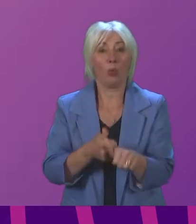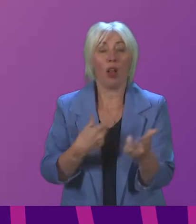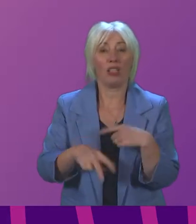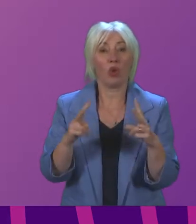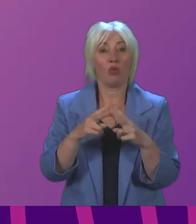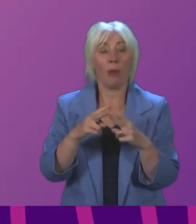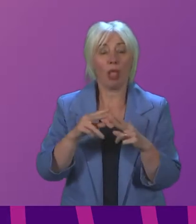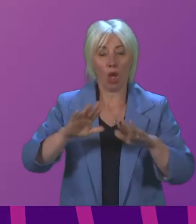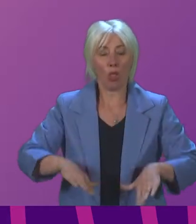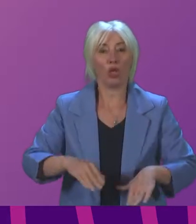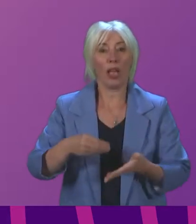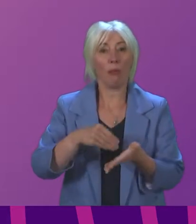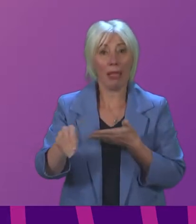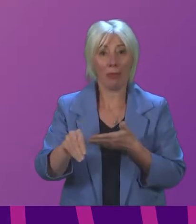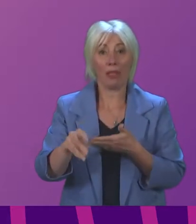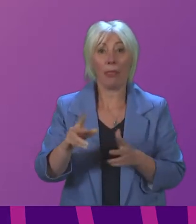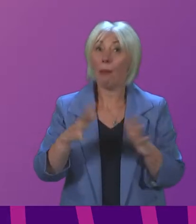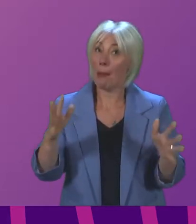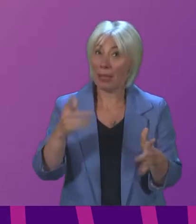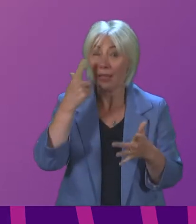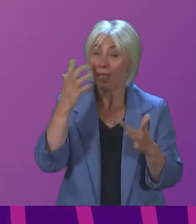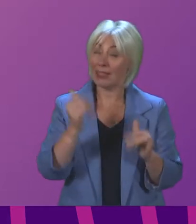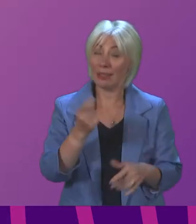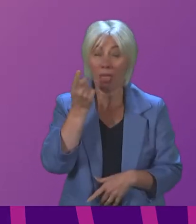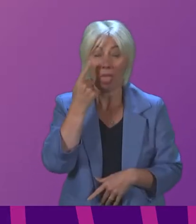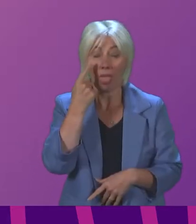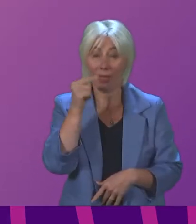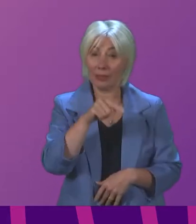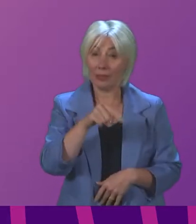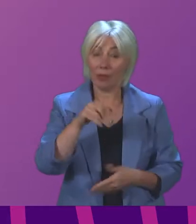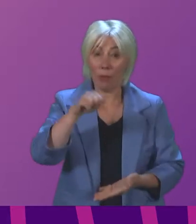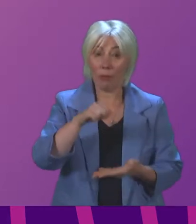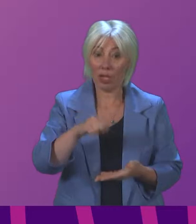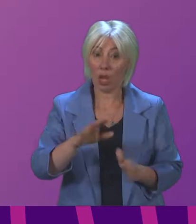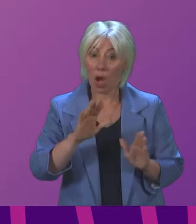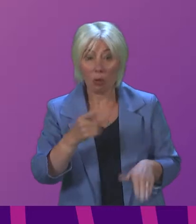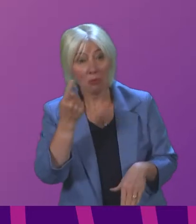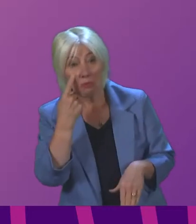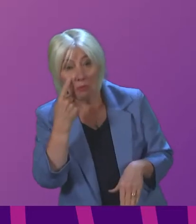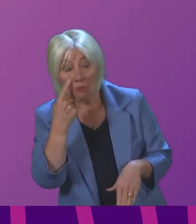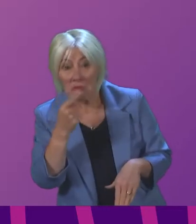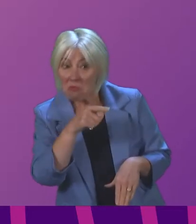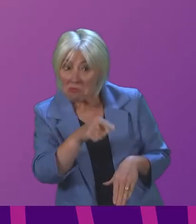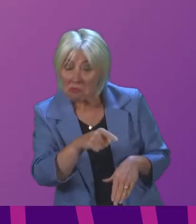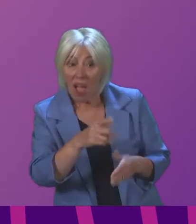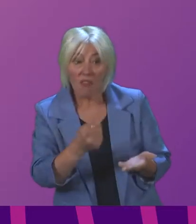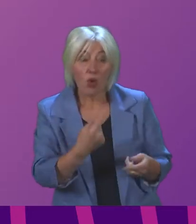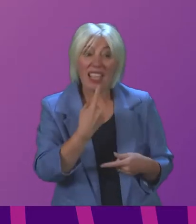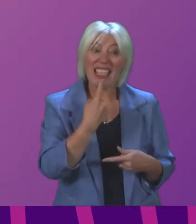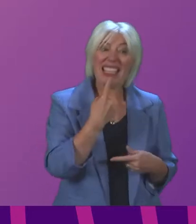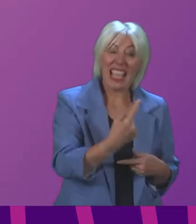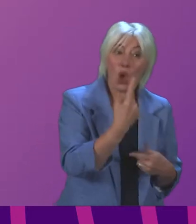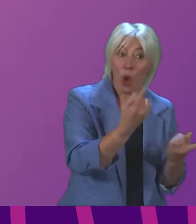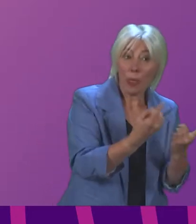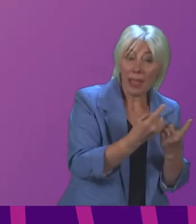April of next year that will be the big test of the budget that will see we will wait and see whether there is any rhetoric that we get out of the Labour